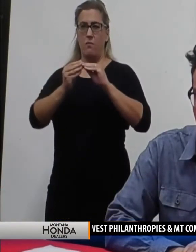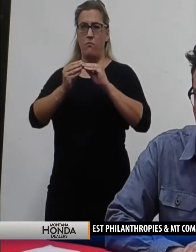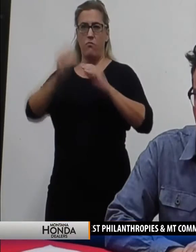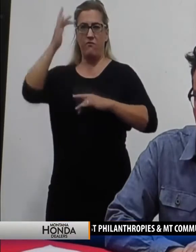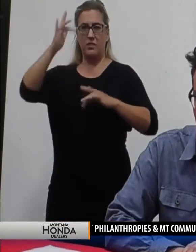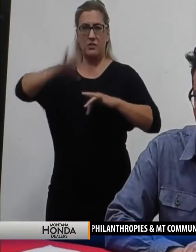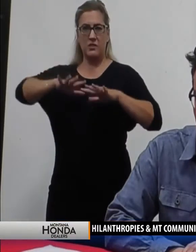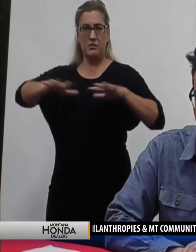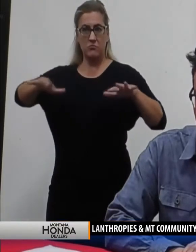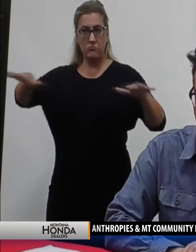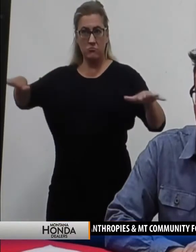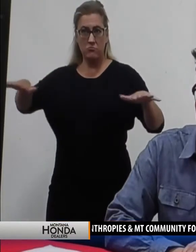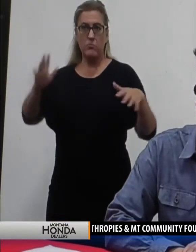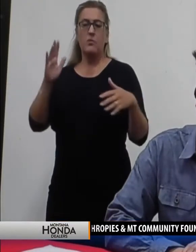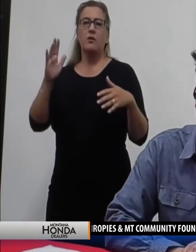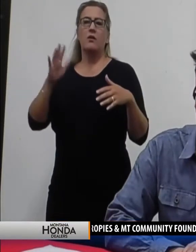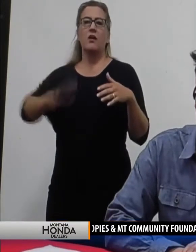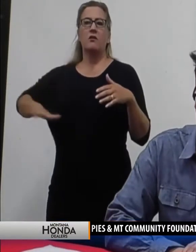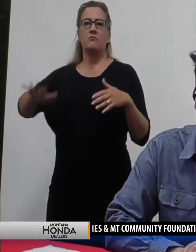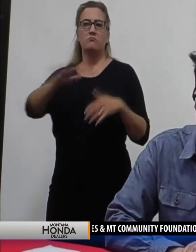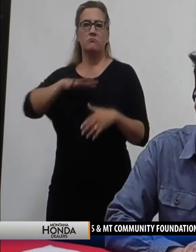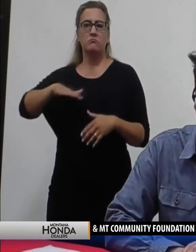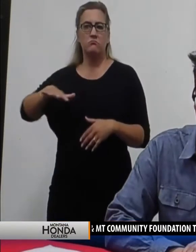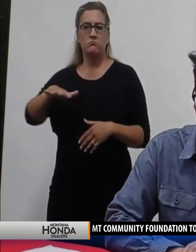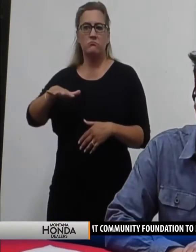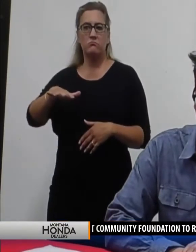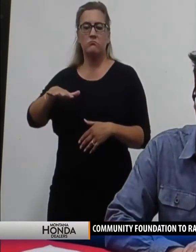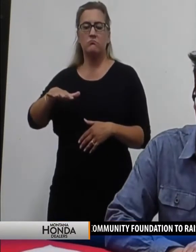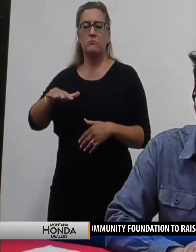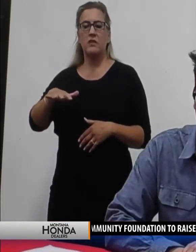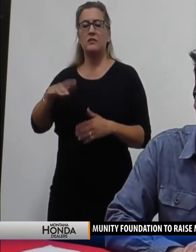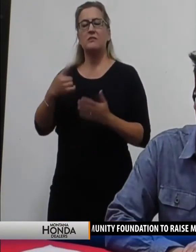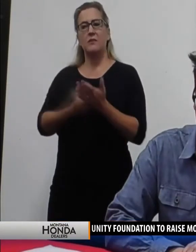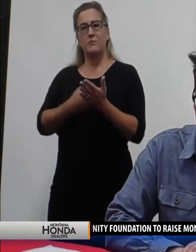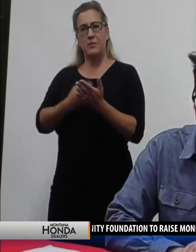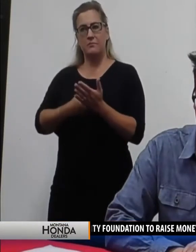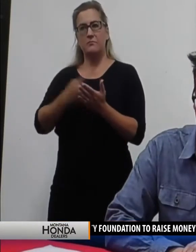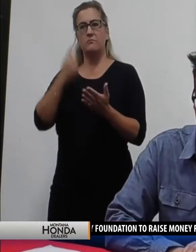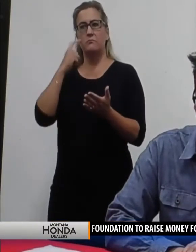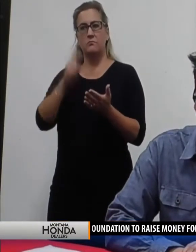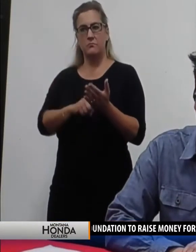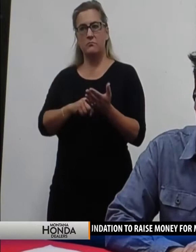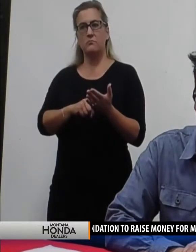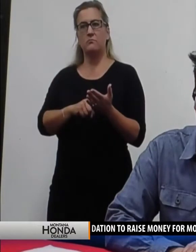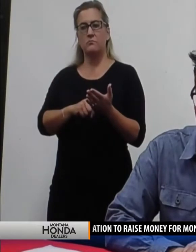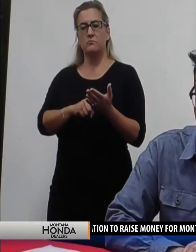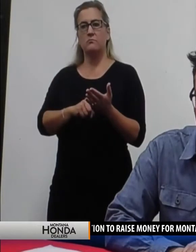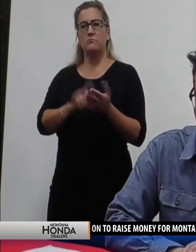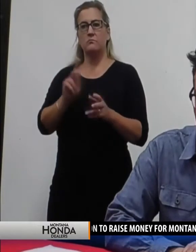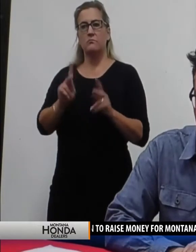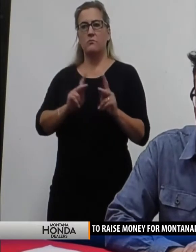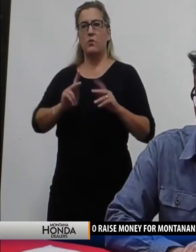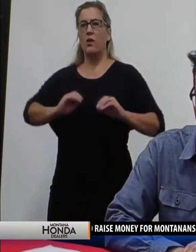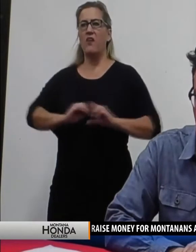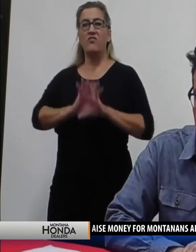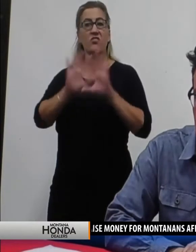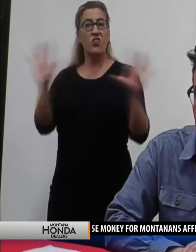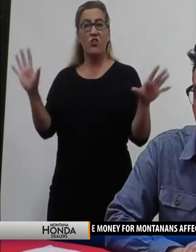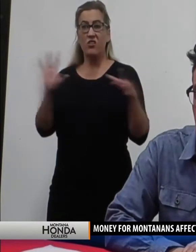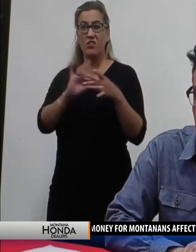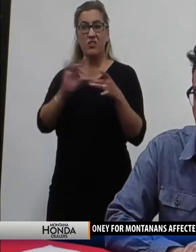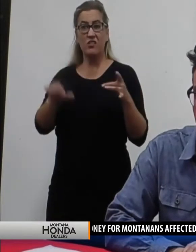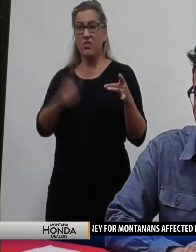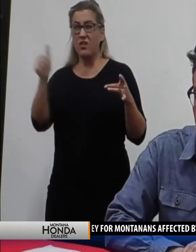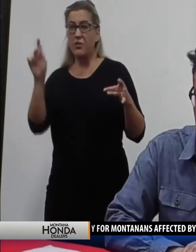spread in Gallatin County. In some cases, we are seeing cases with no clear link to other